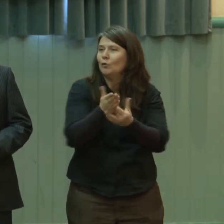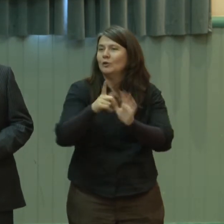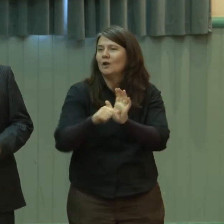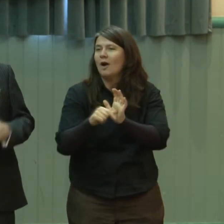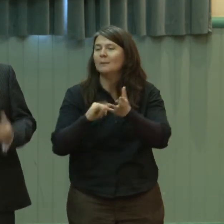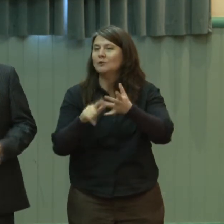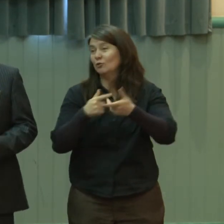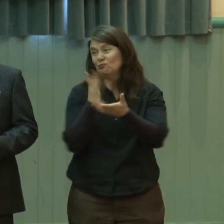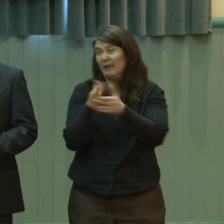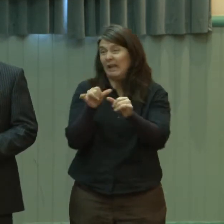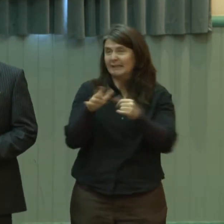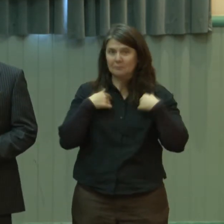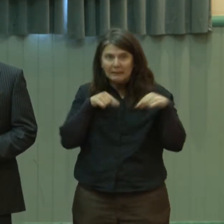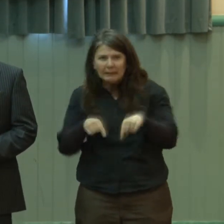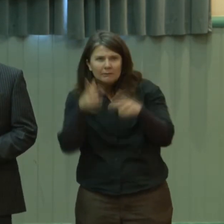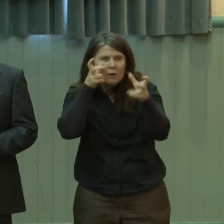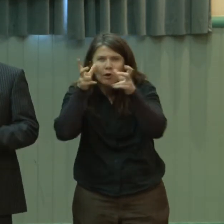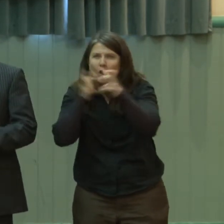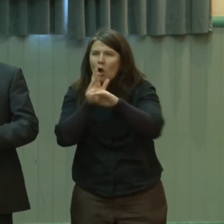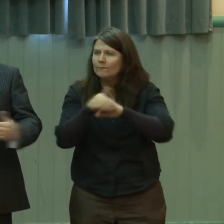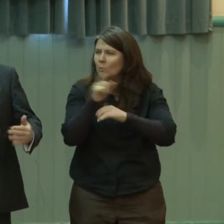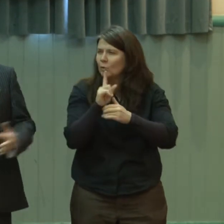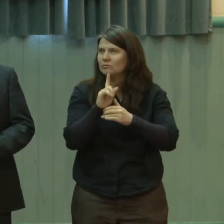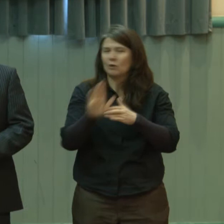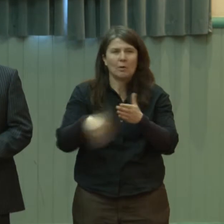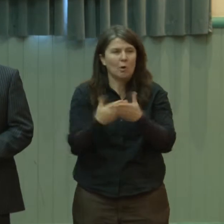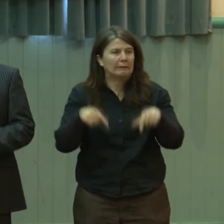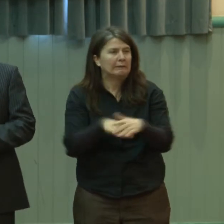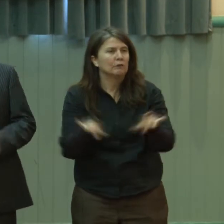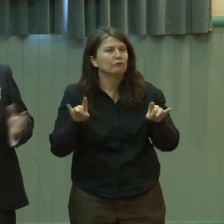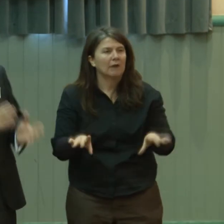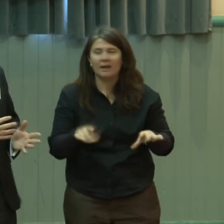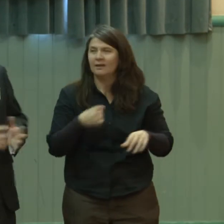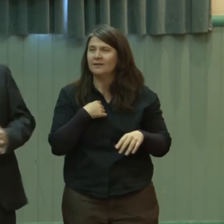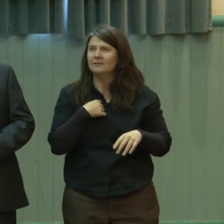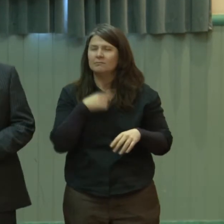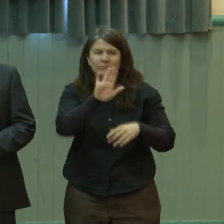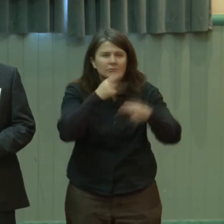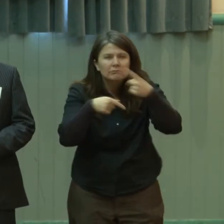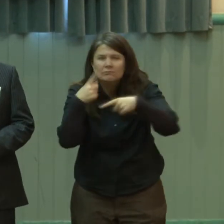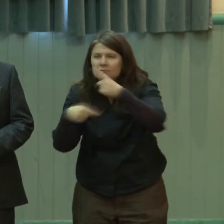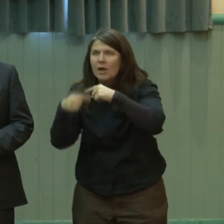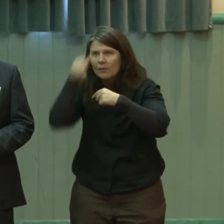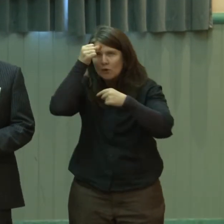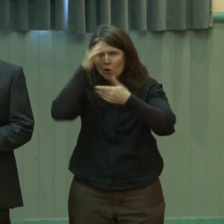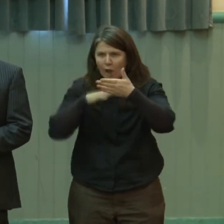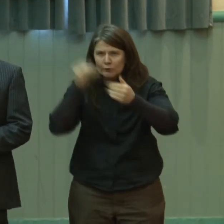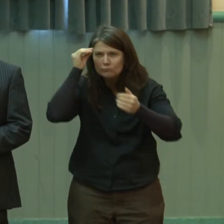all the good things that are happening in Australia and different places. And I'll be taking some of those knowledge back